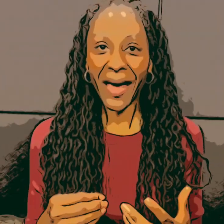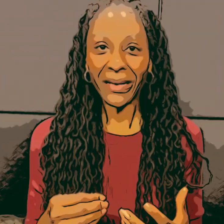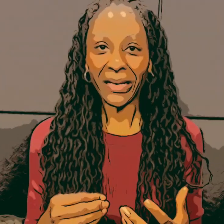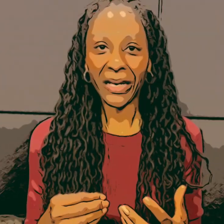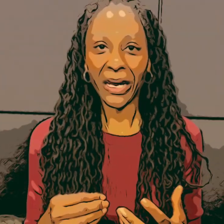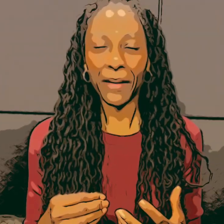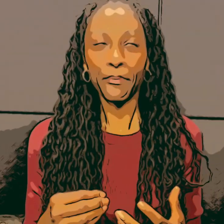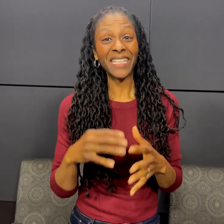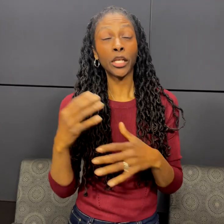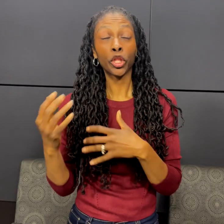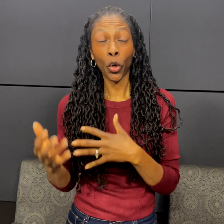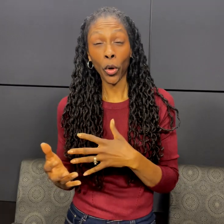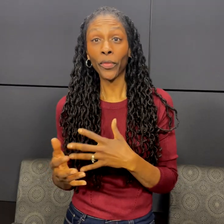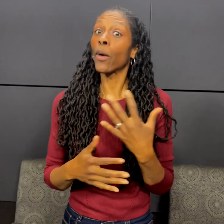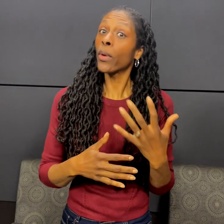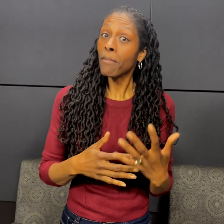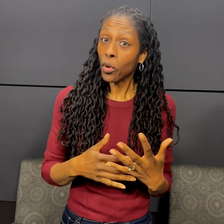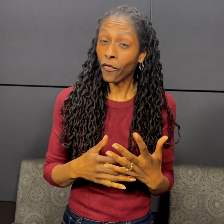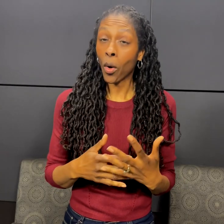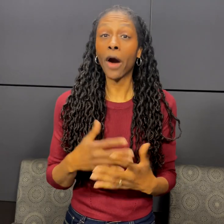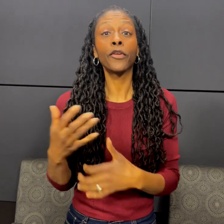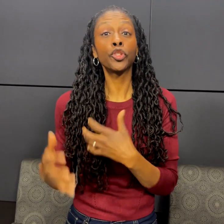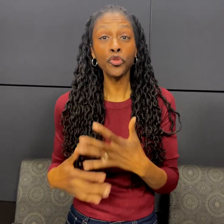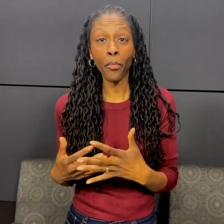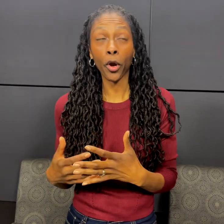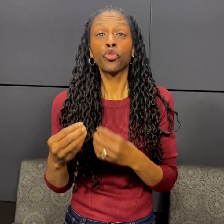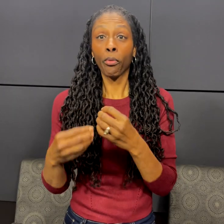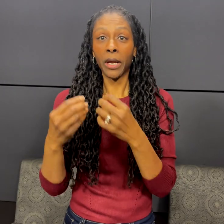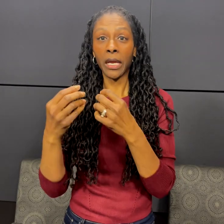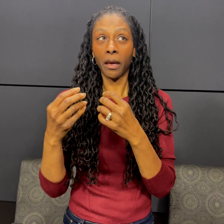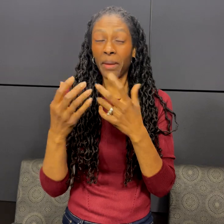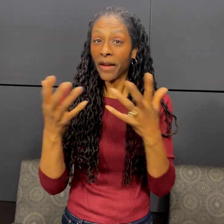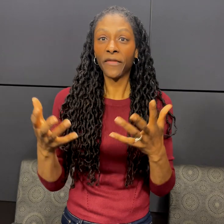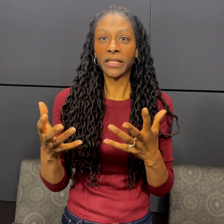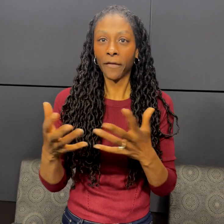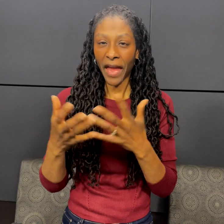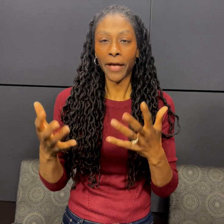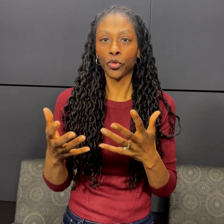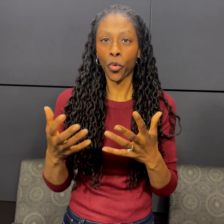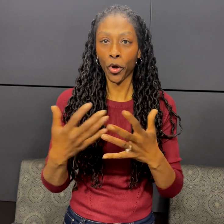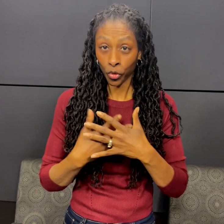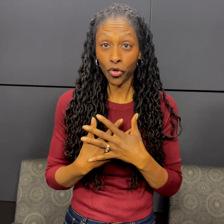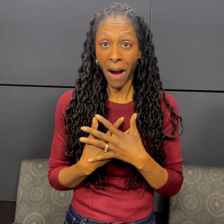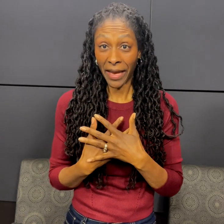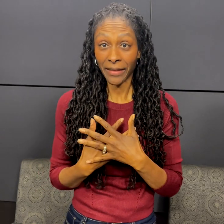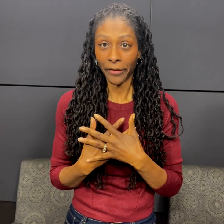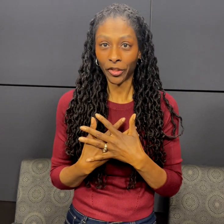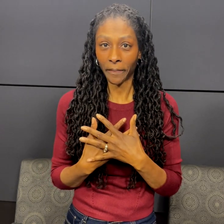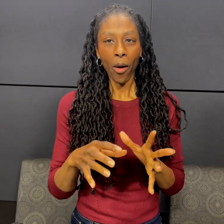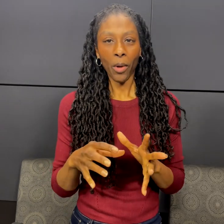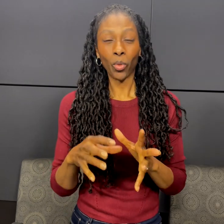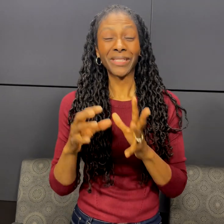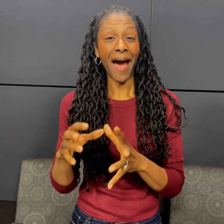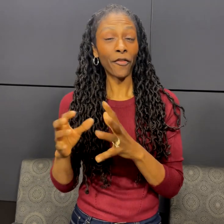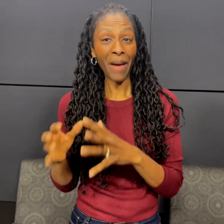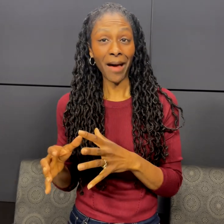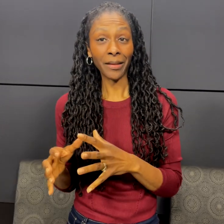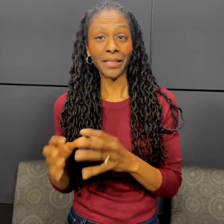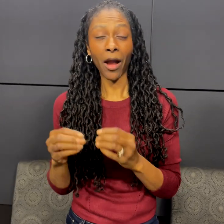Sadly, it took the growth and removal of a tumor to bring the benefits of castor oil to my attention. Hormones out of balance that